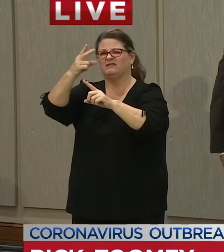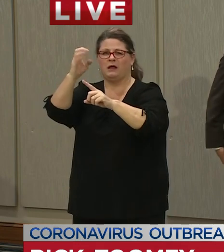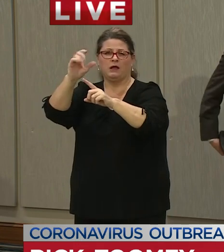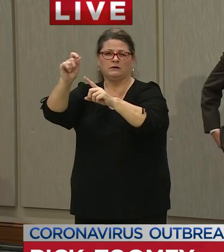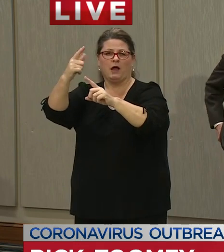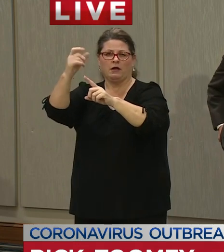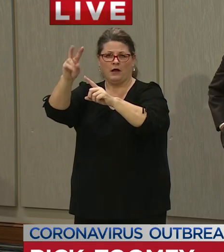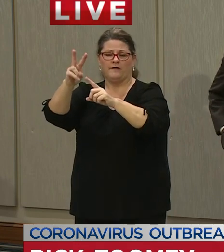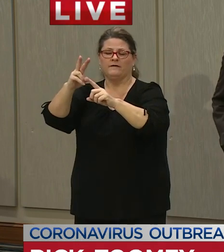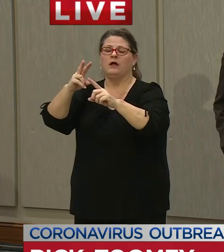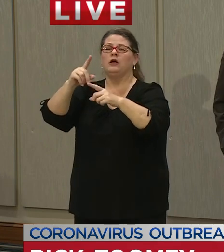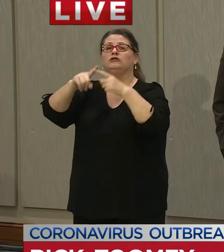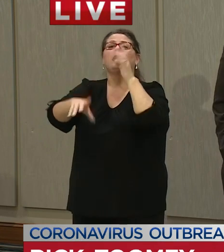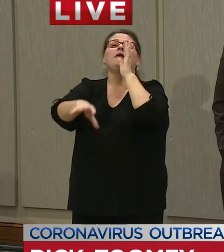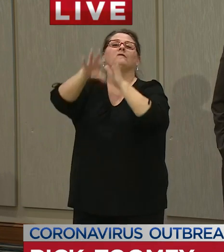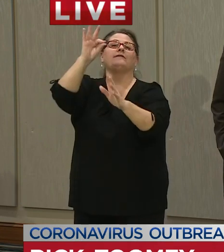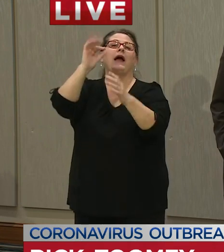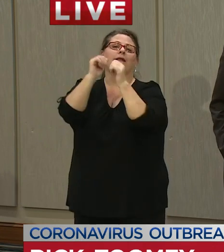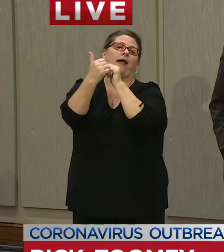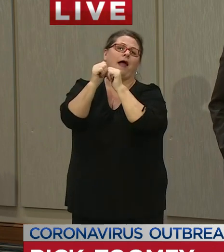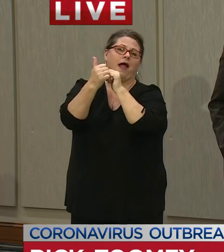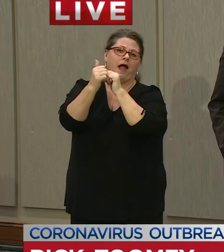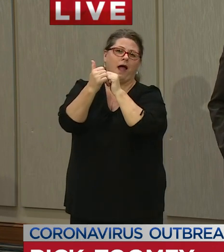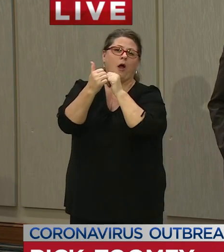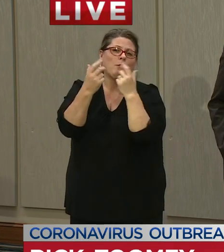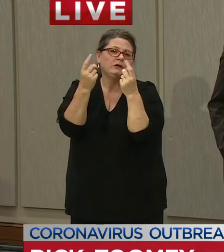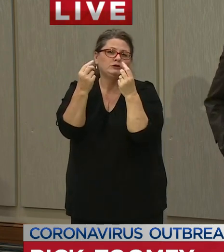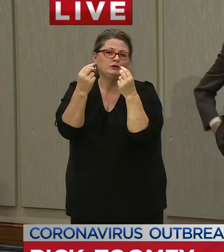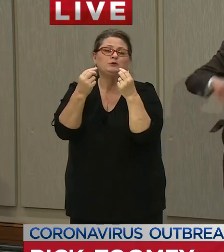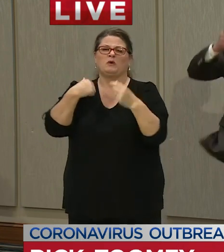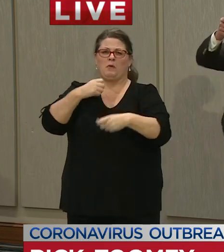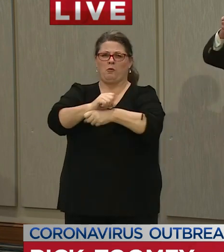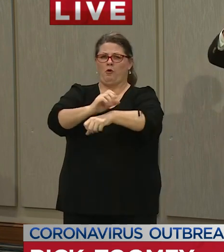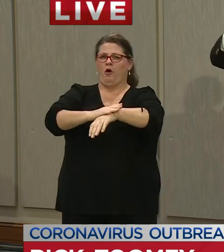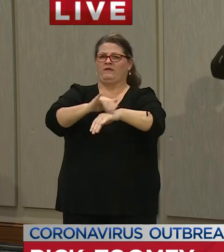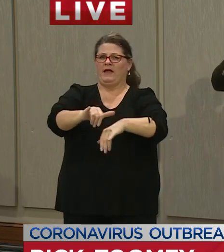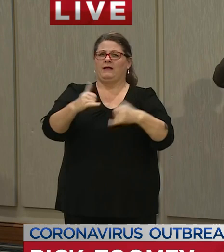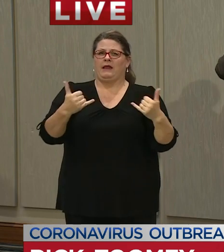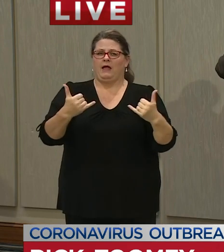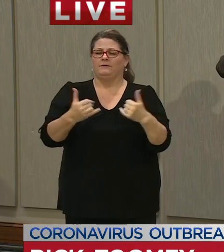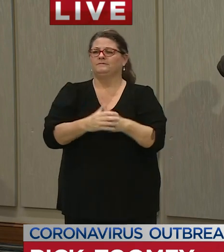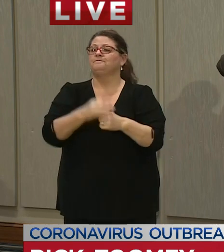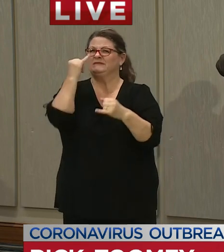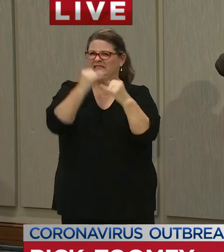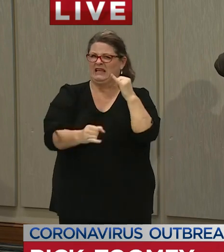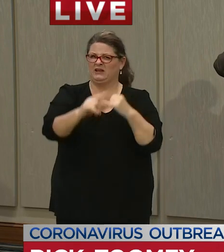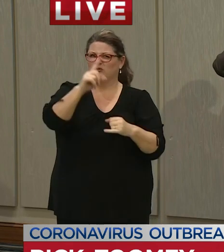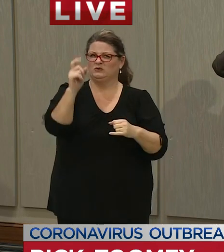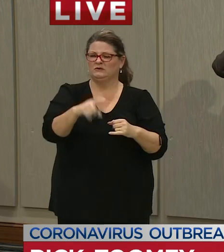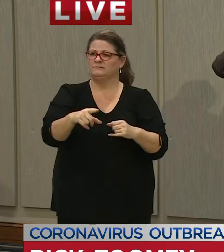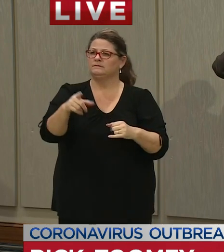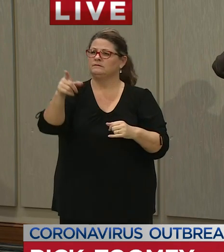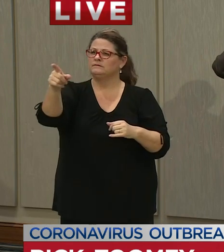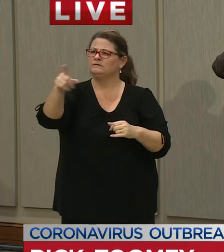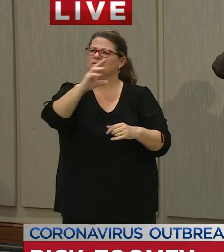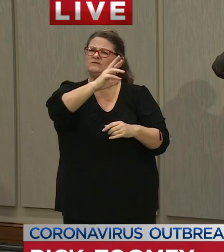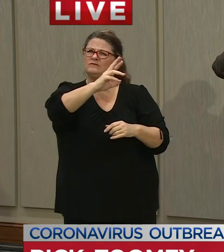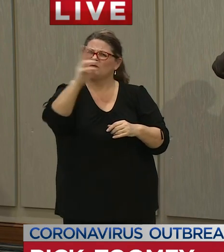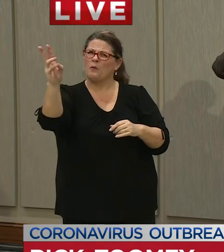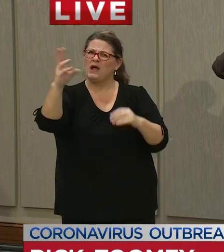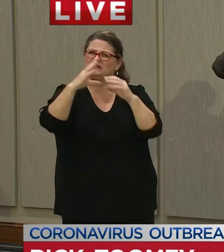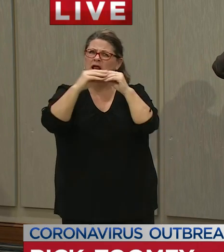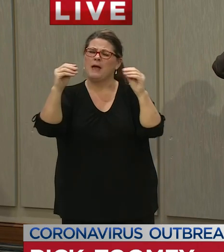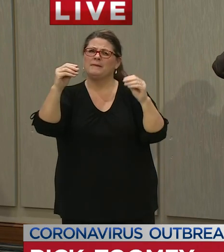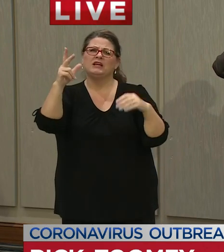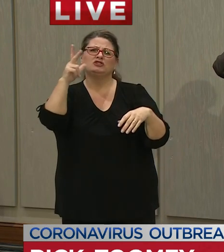we're actually working on that uh information right now yes ma'am governor we had a situation at the west columbia chicken